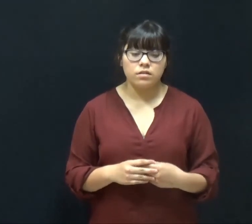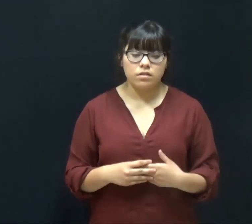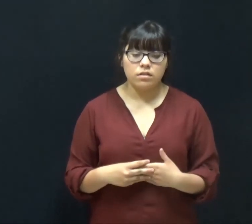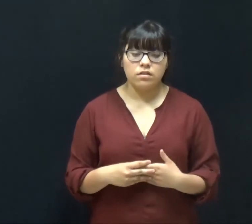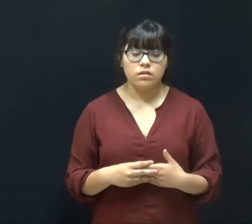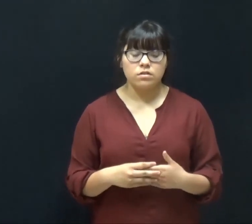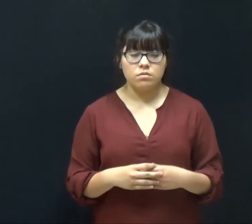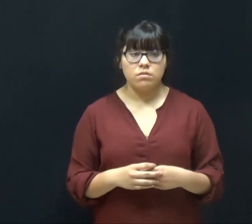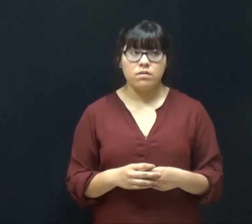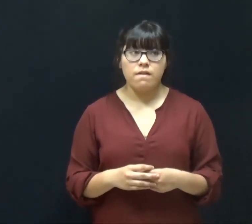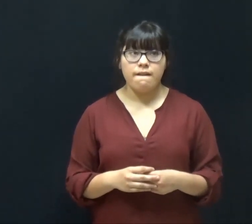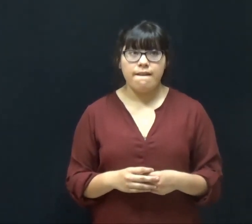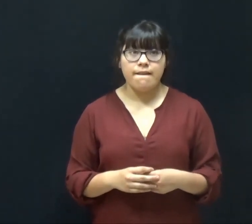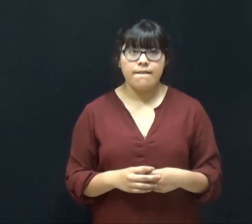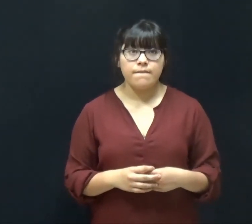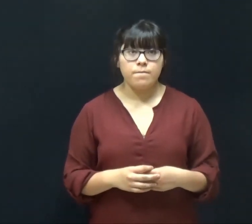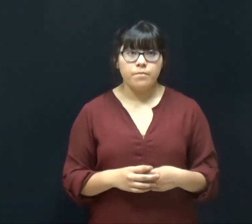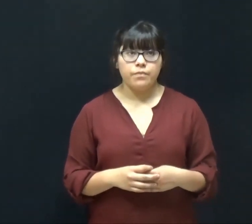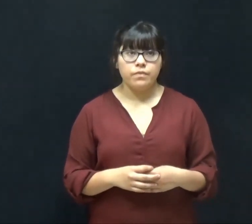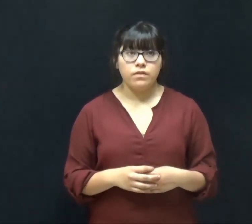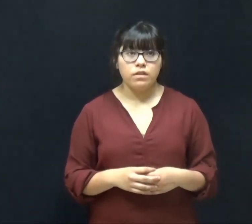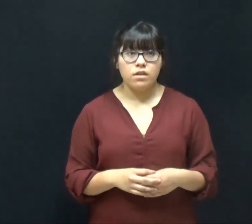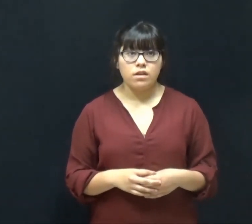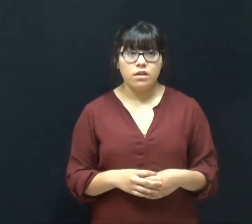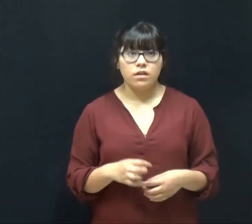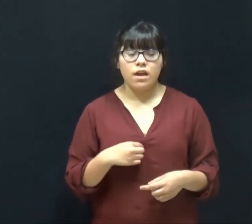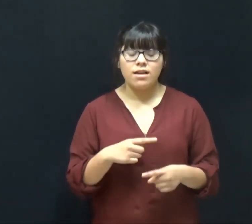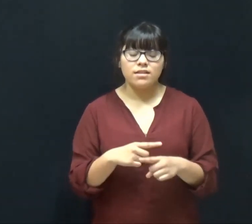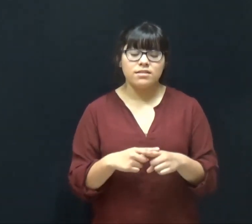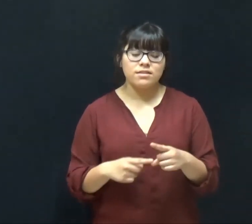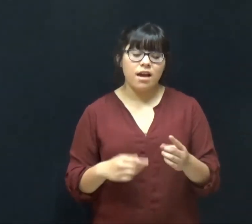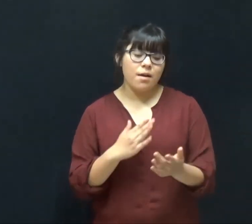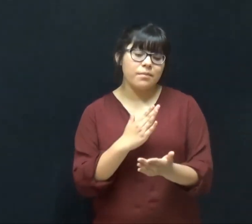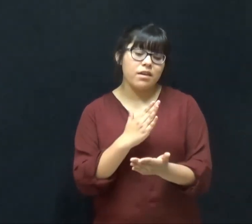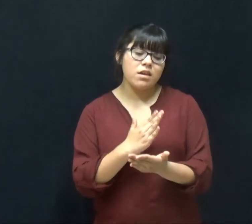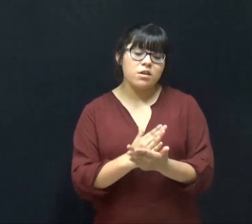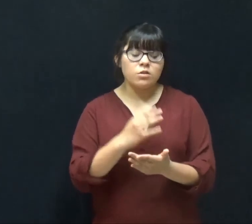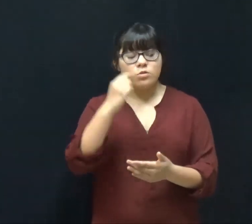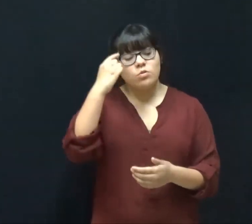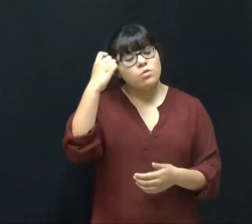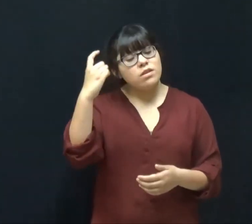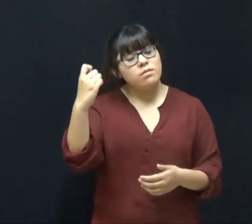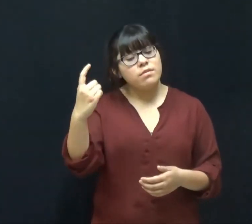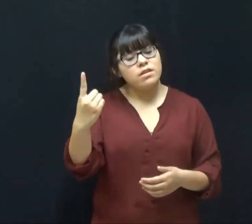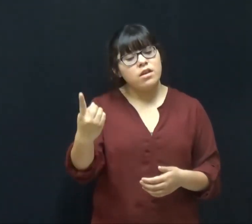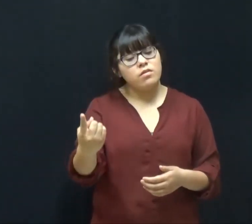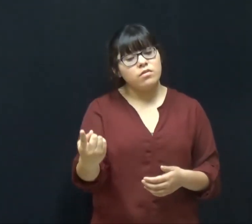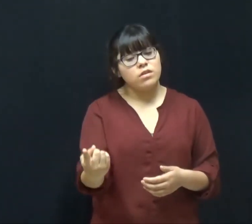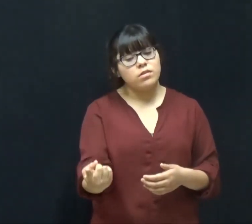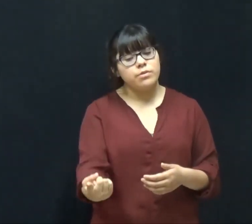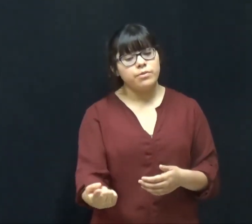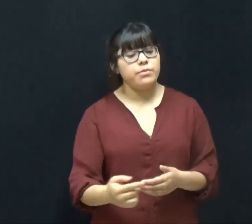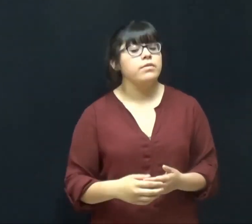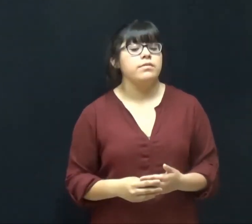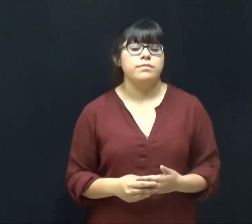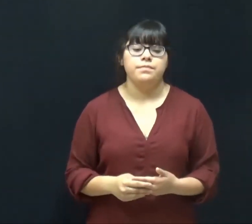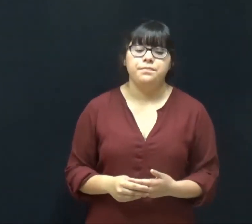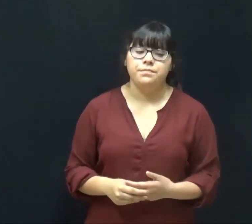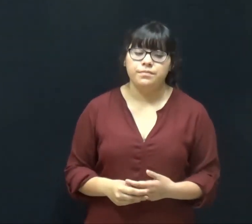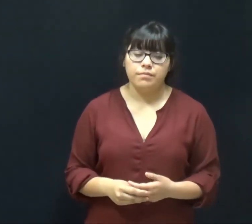Corazón I can't stop dreaming of you No puedo dejar de